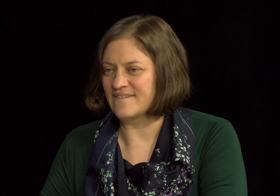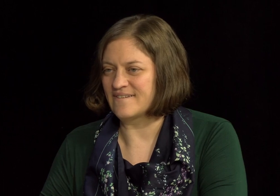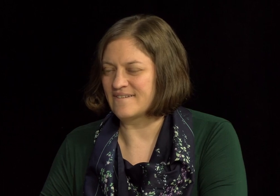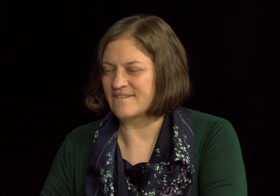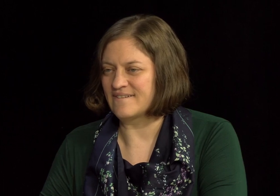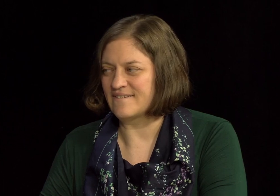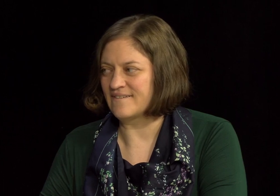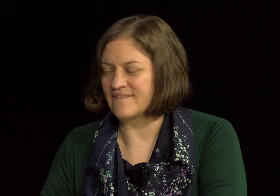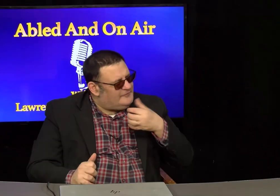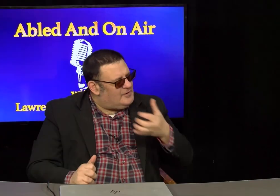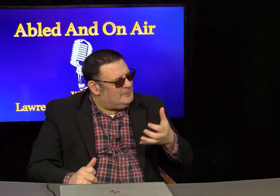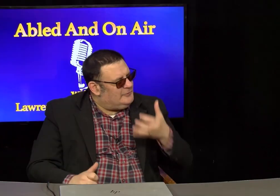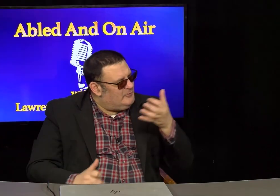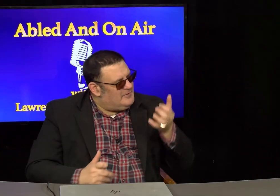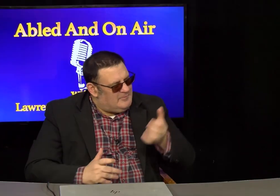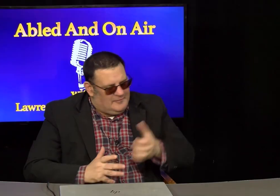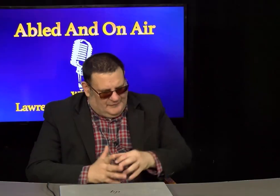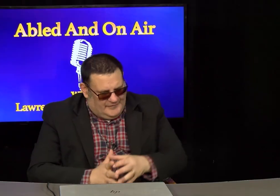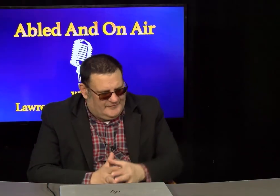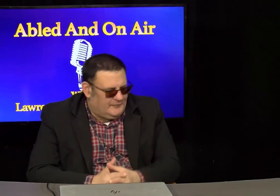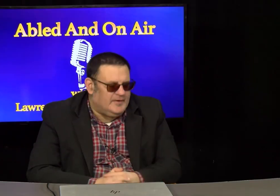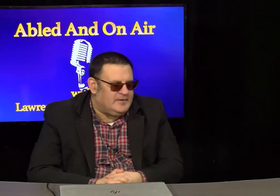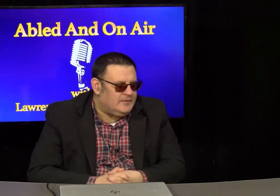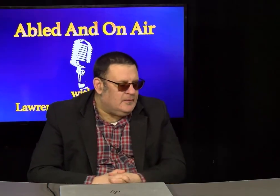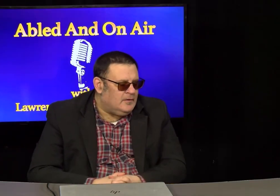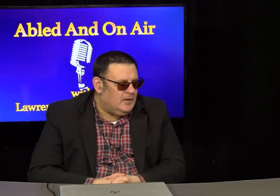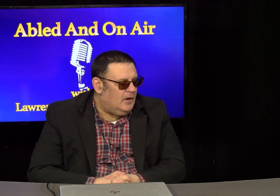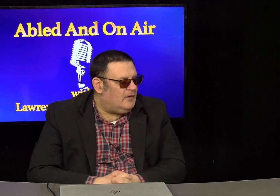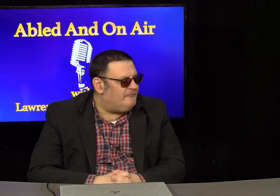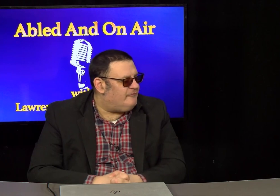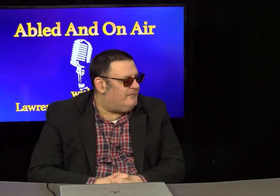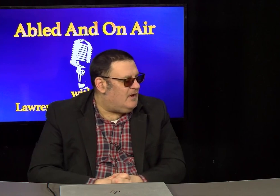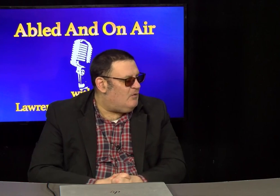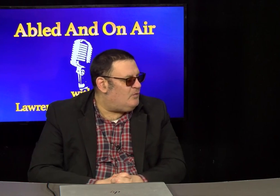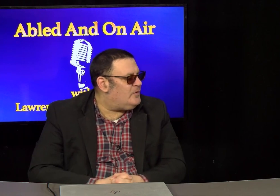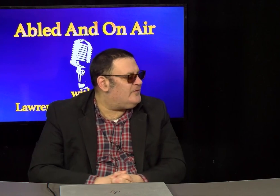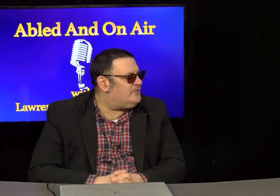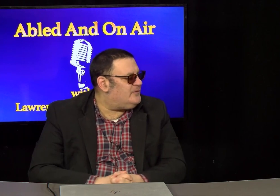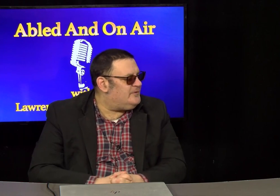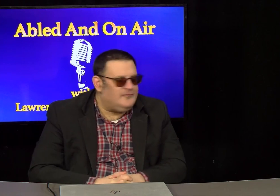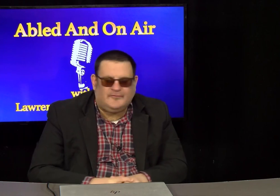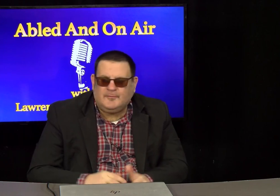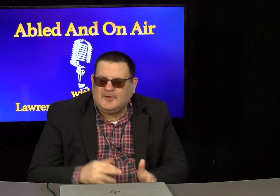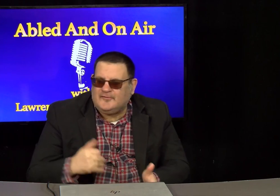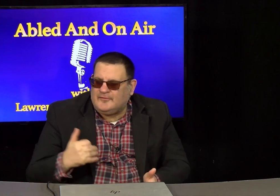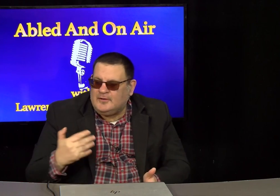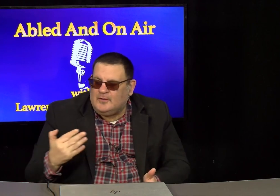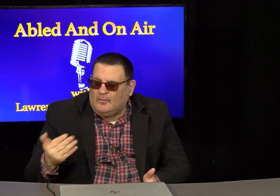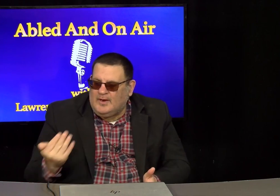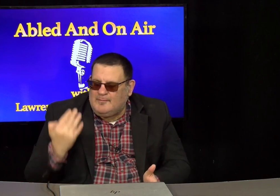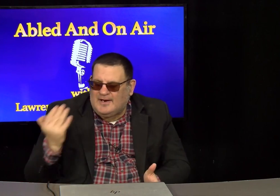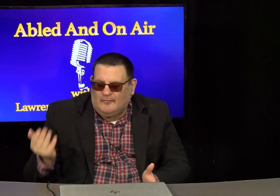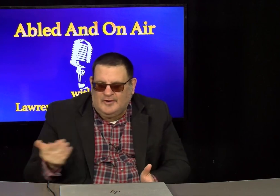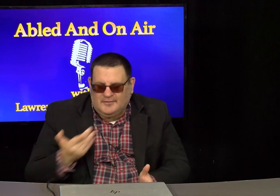But, let's talk a little bit about the history of how words were used. Because, way back when,